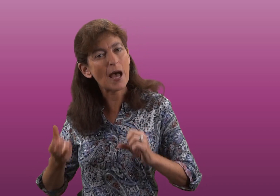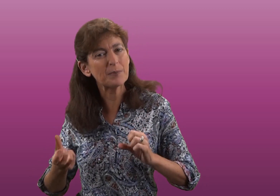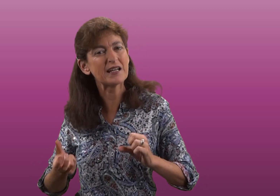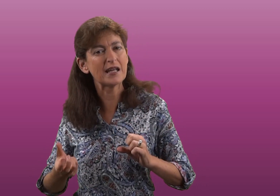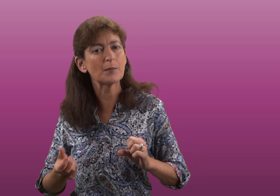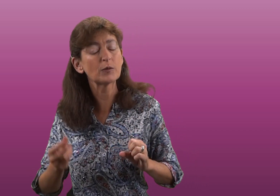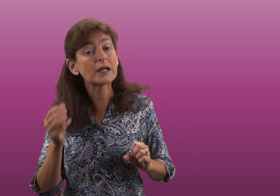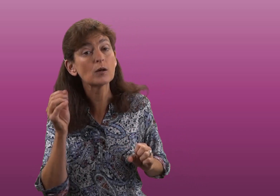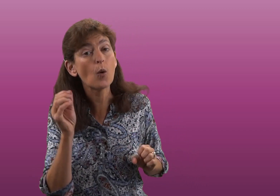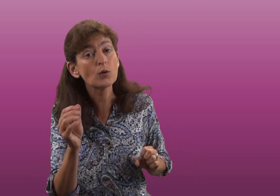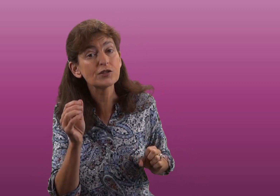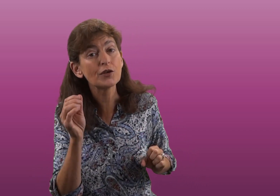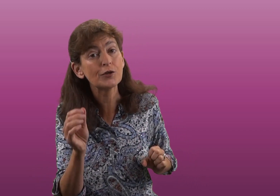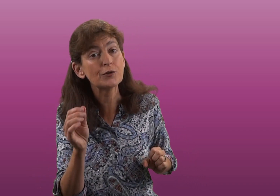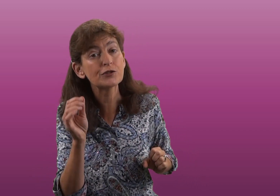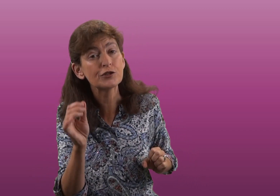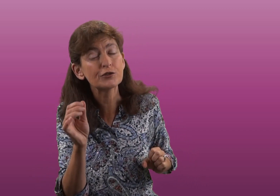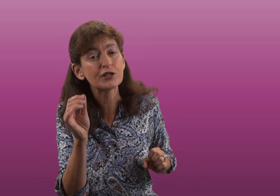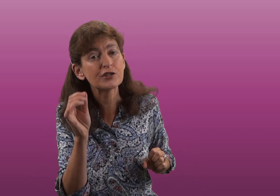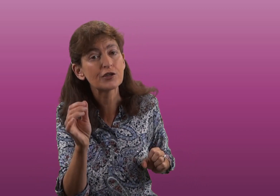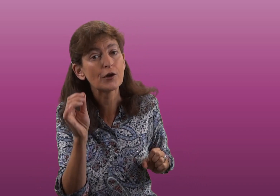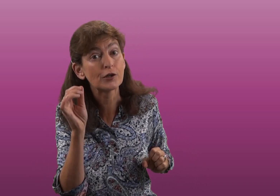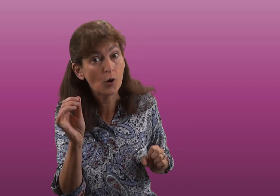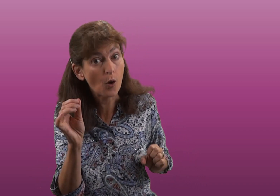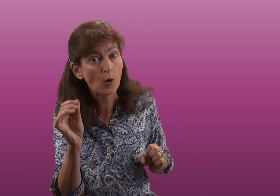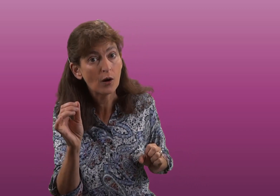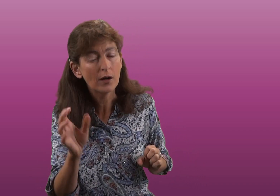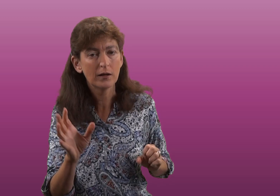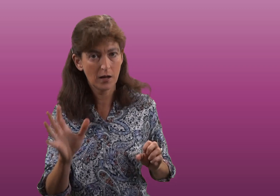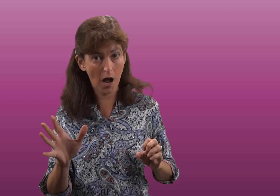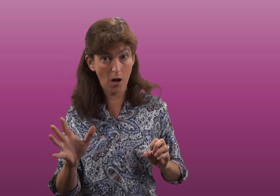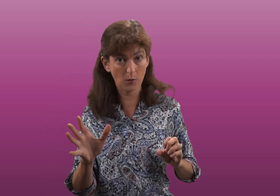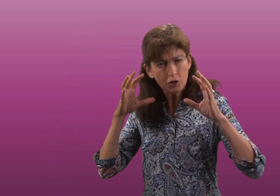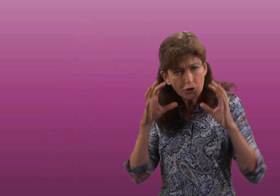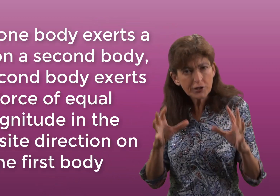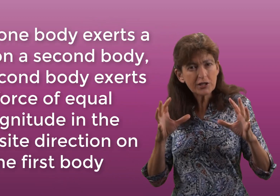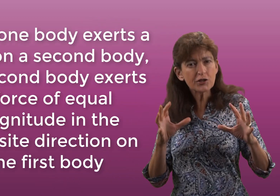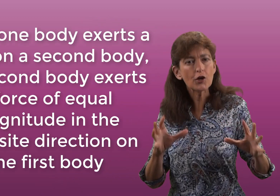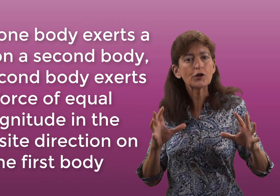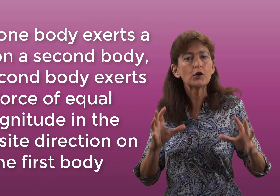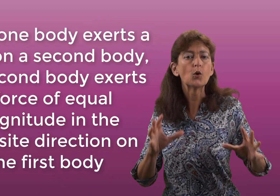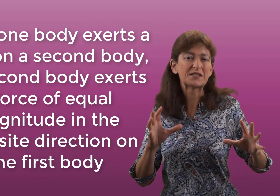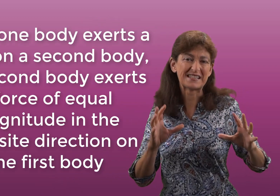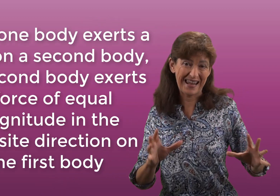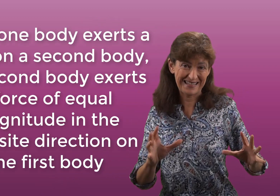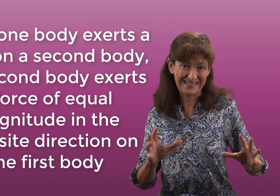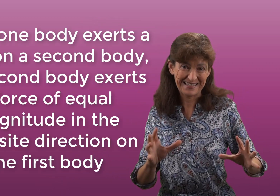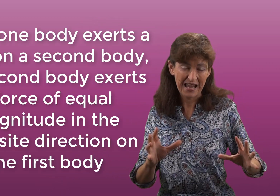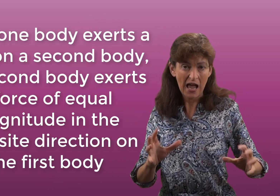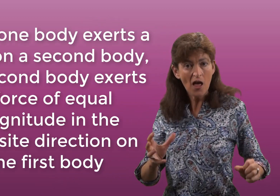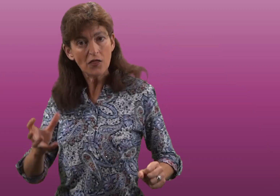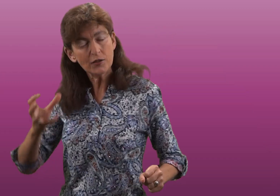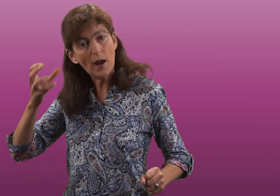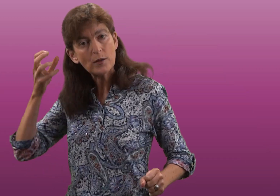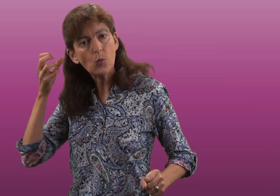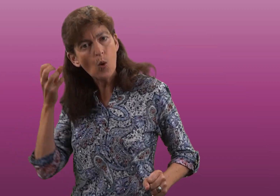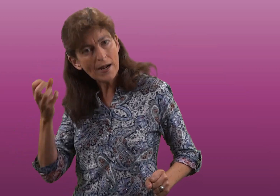happening here but we can also use Newton's third law. How? Newton's third law states that when one